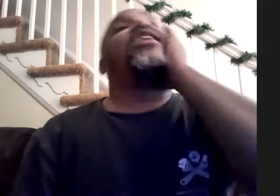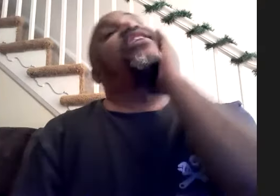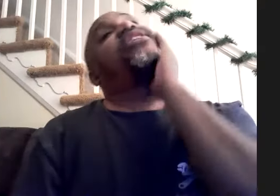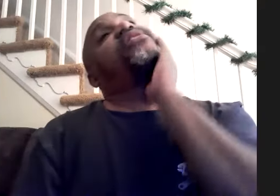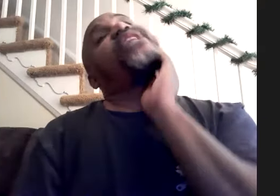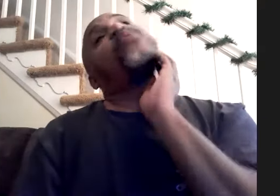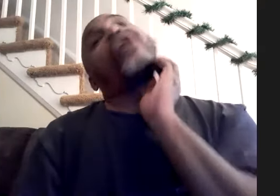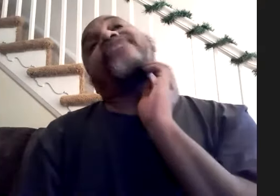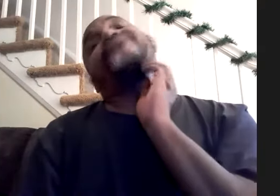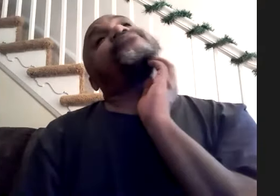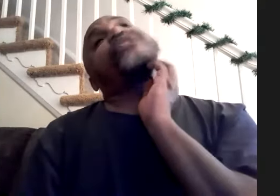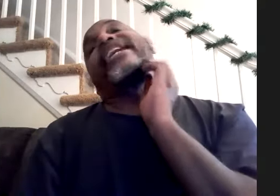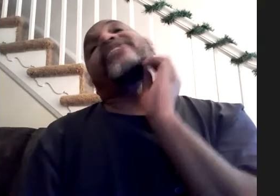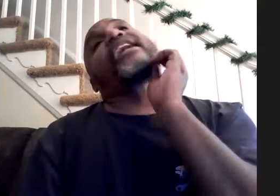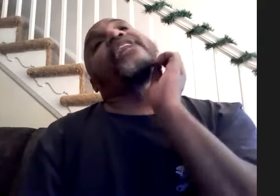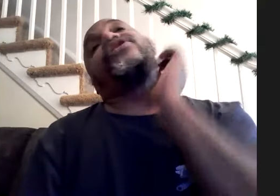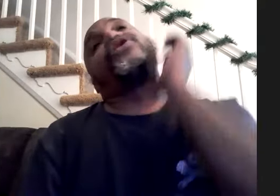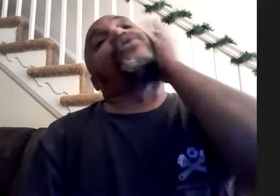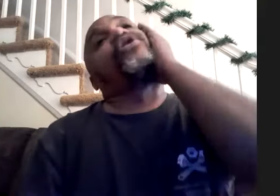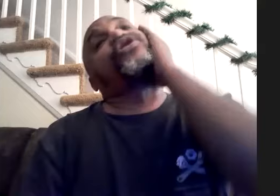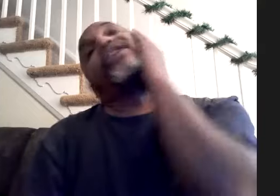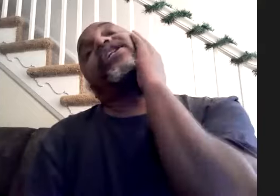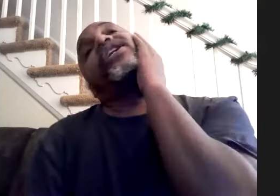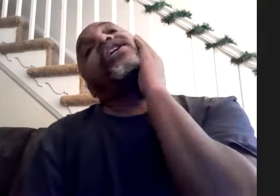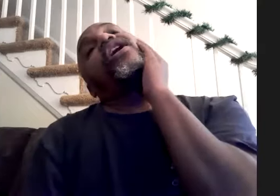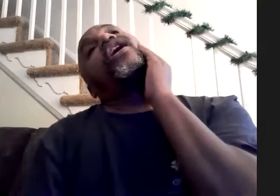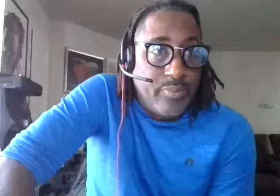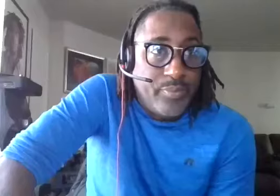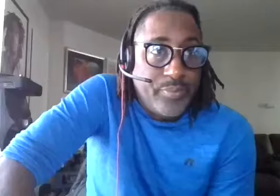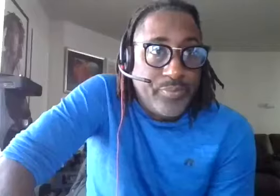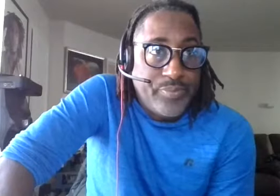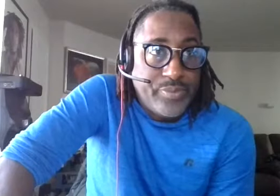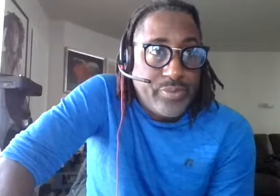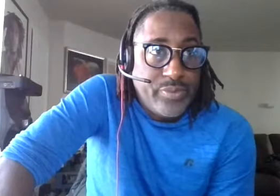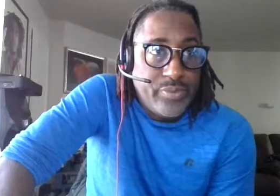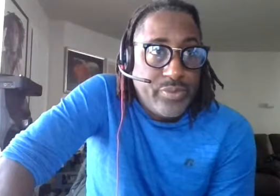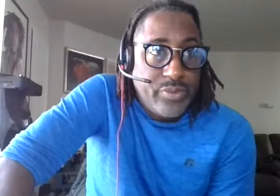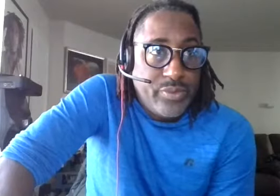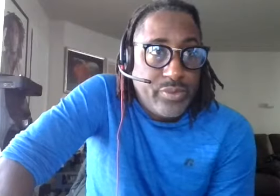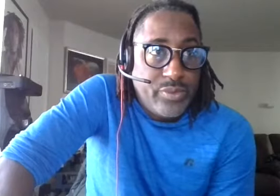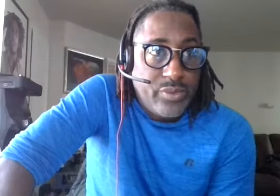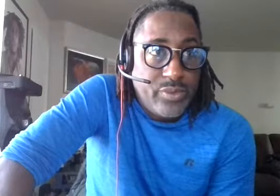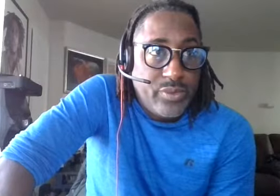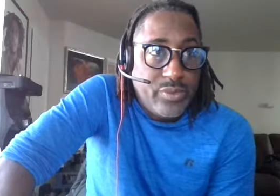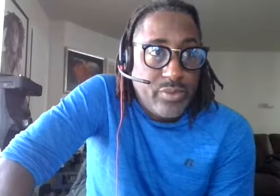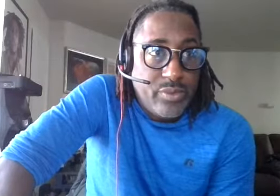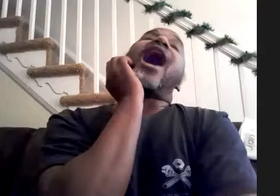lenny white again guy i listen to in large quantity steve ferrone uh